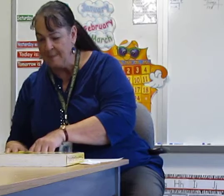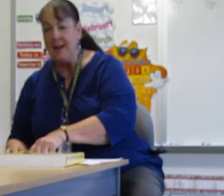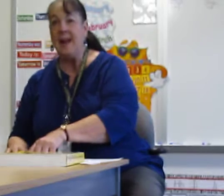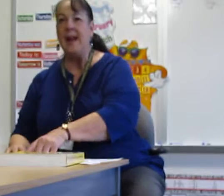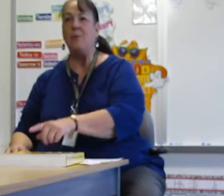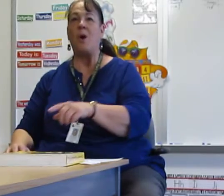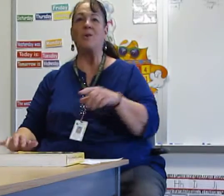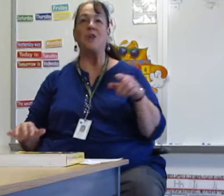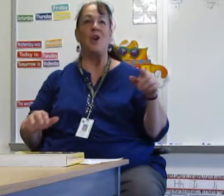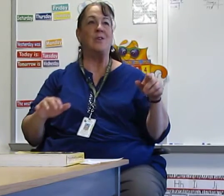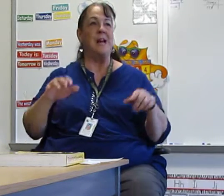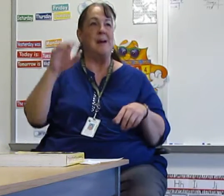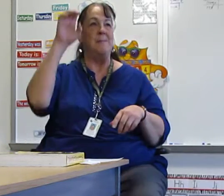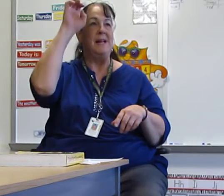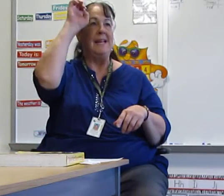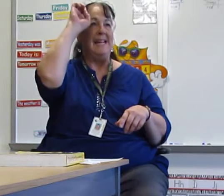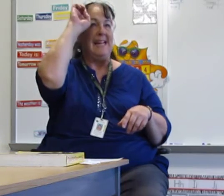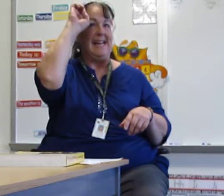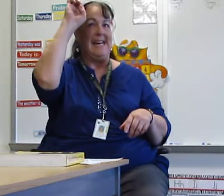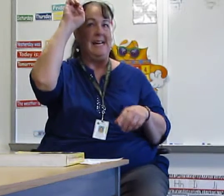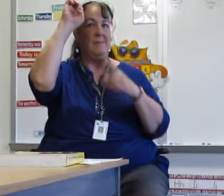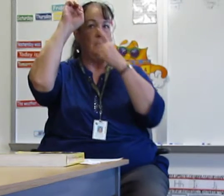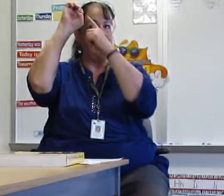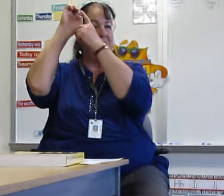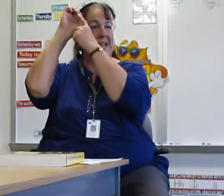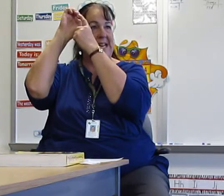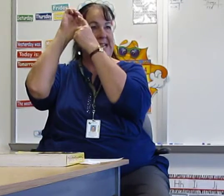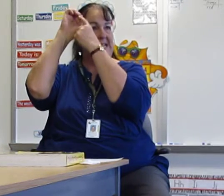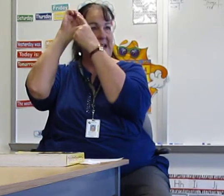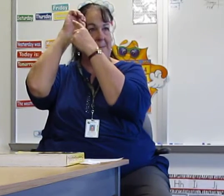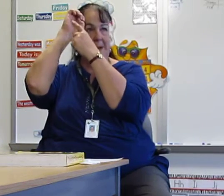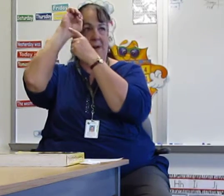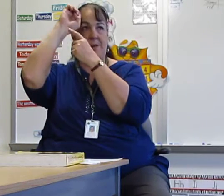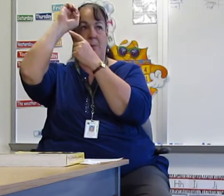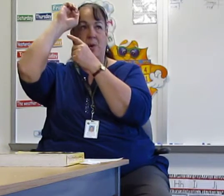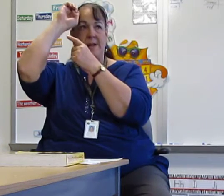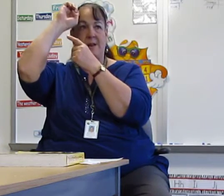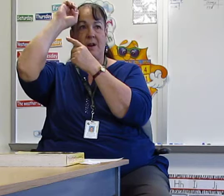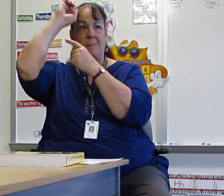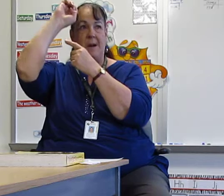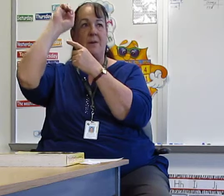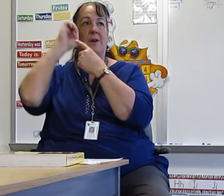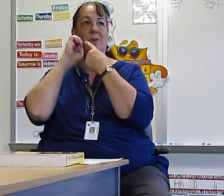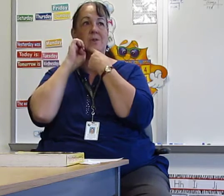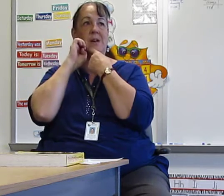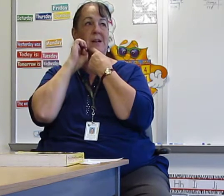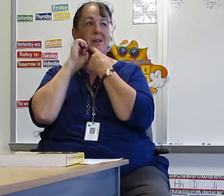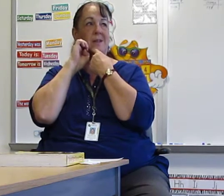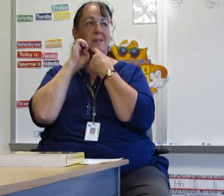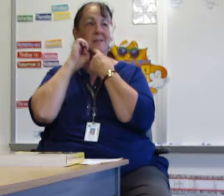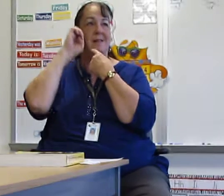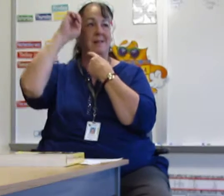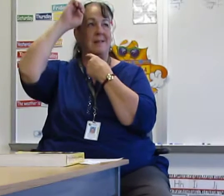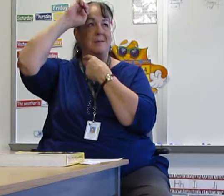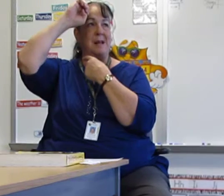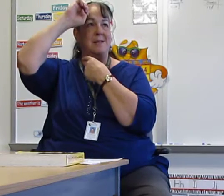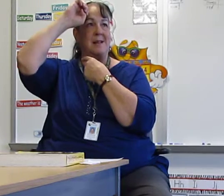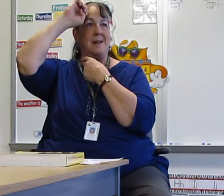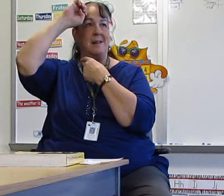He worked a long time. He, remember the E up here, the boys are up here and the girls are down here because the man's the head of the